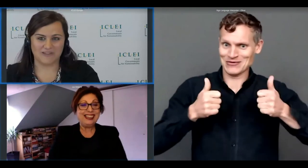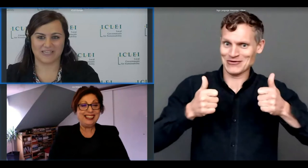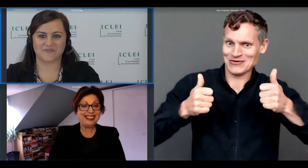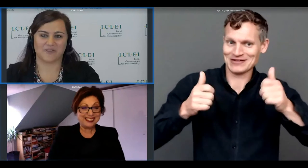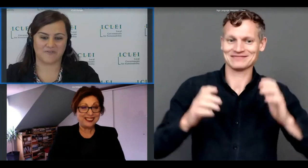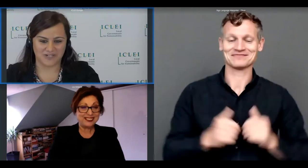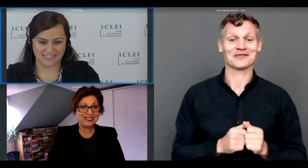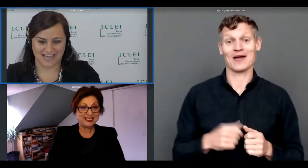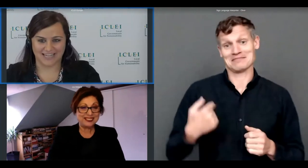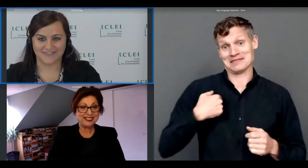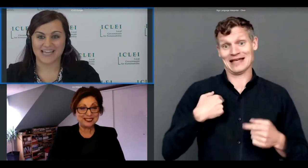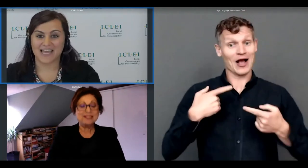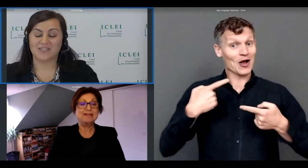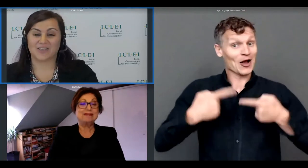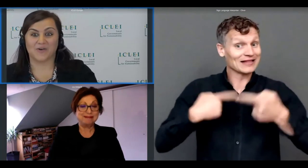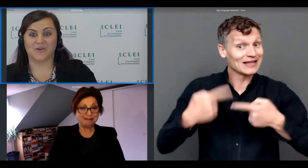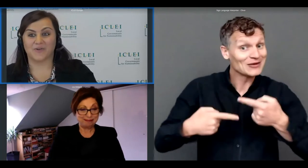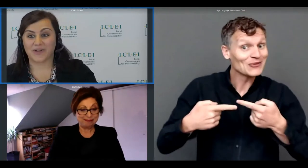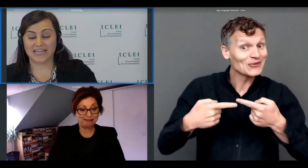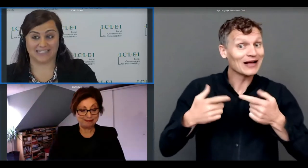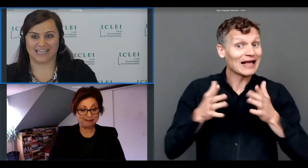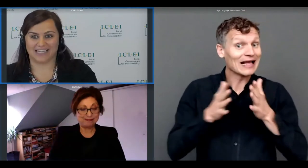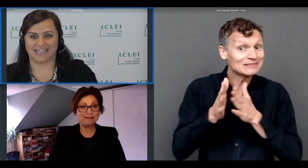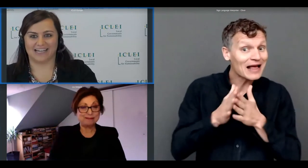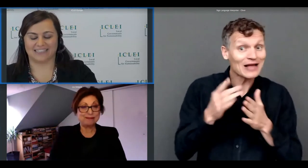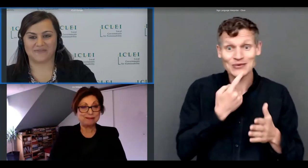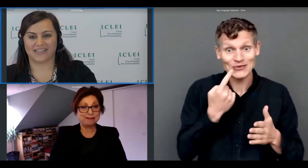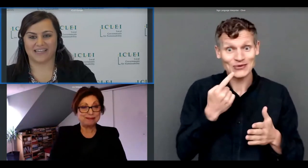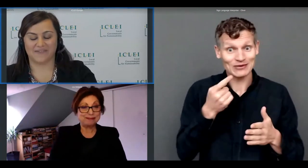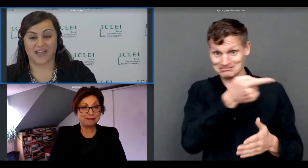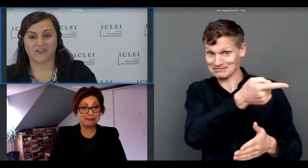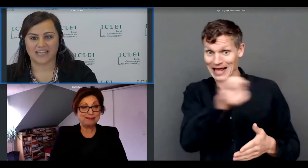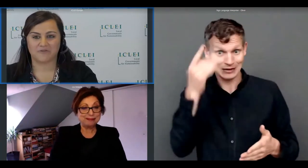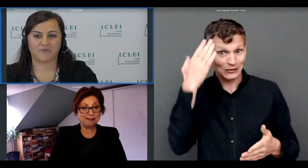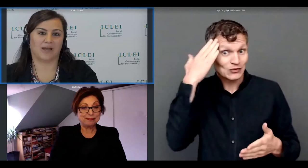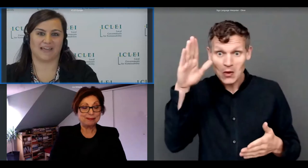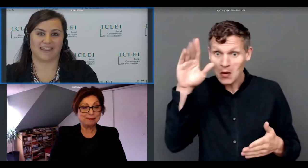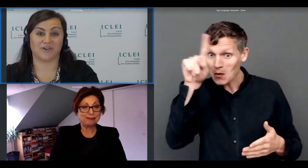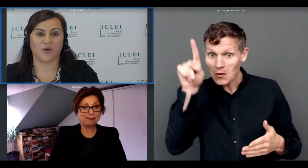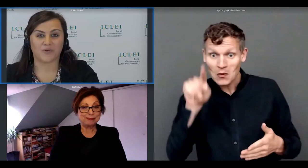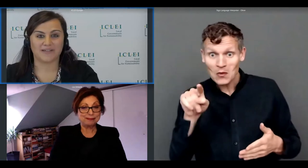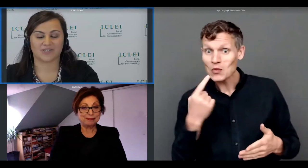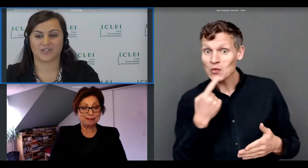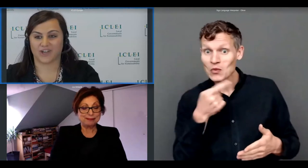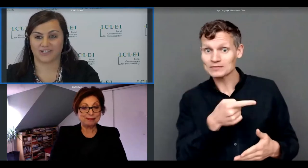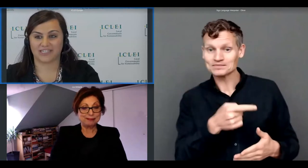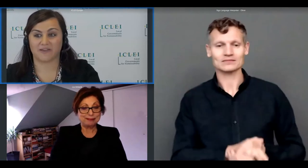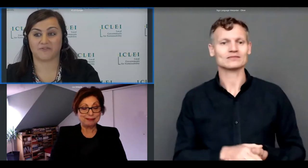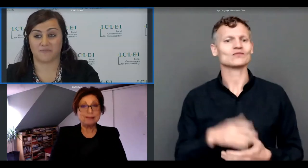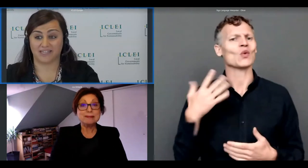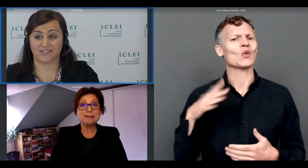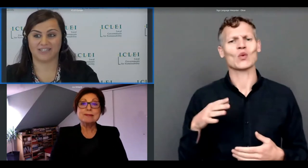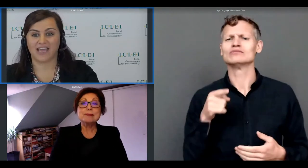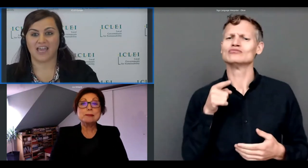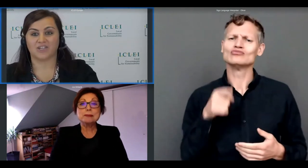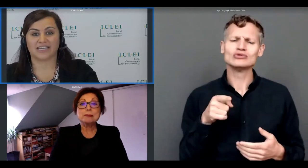who are meeting you for the first time so who is Leah Ghilardi a creative polymath an urban sociologist by